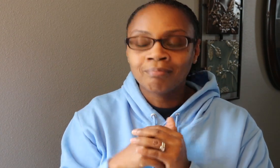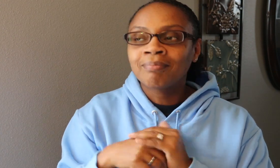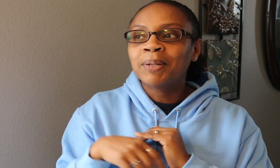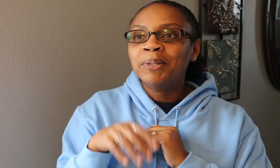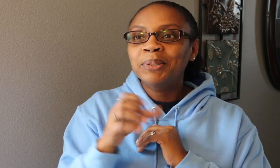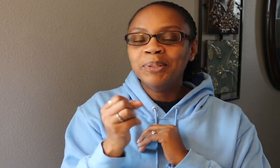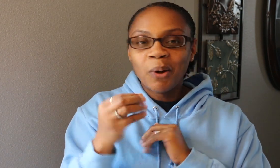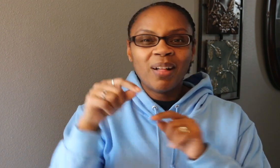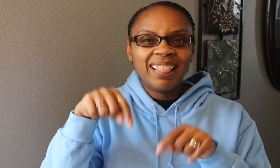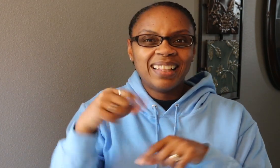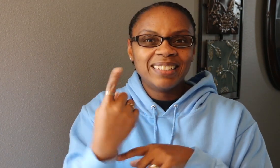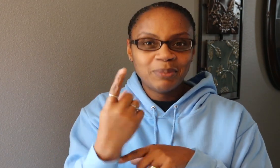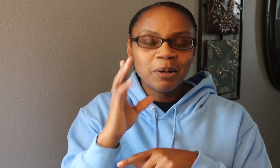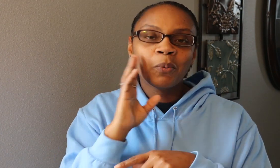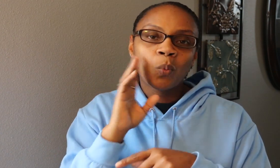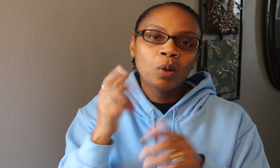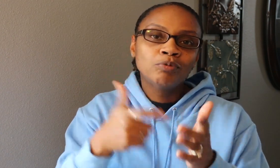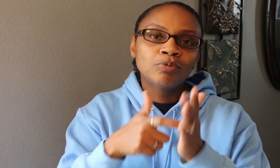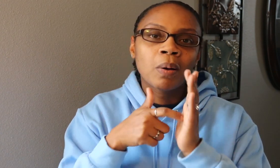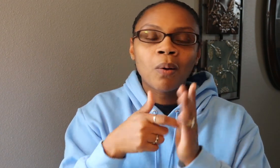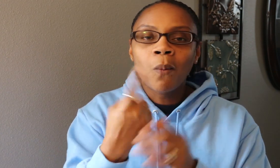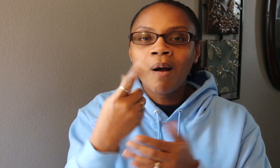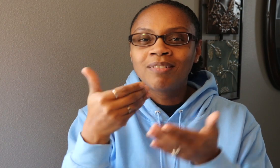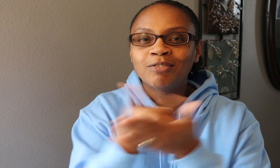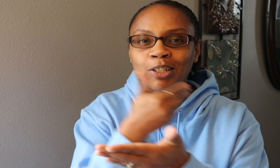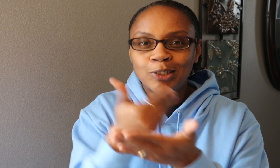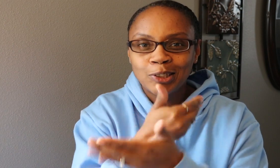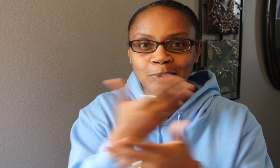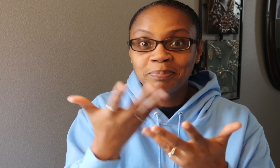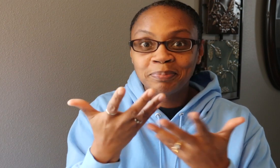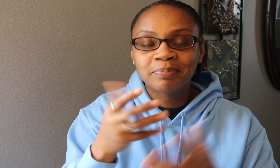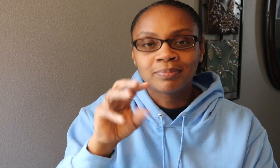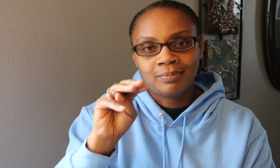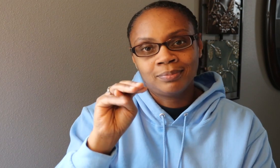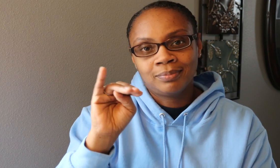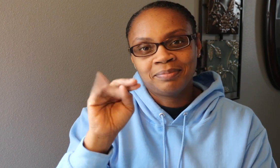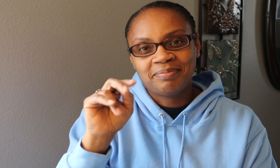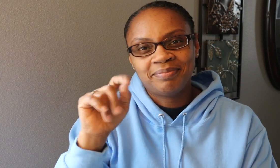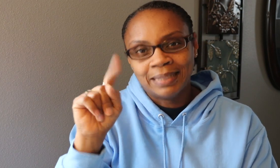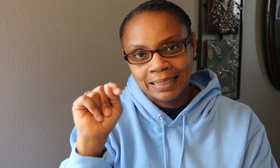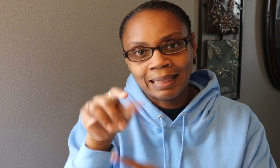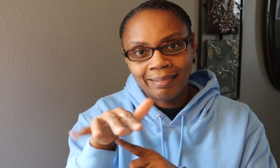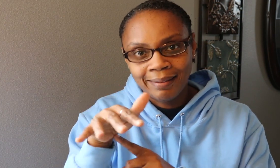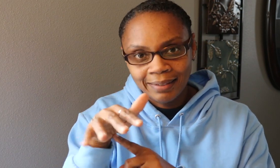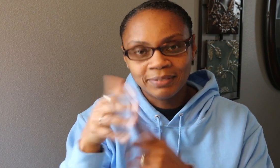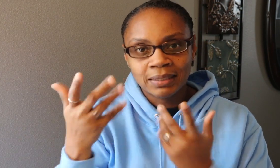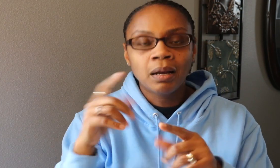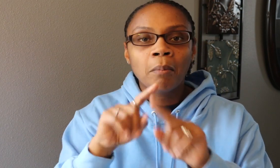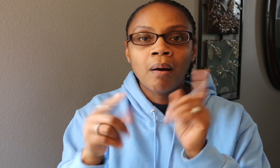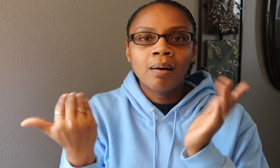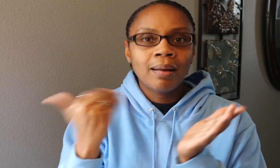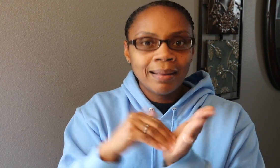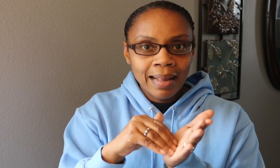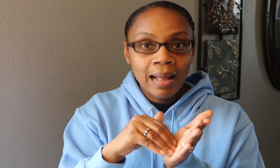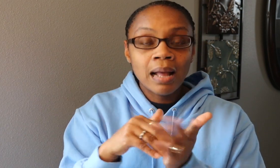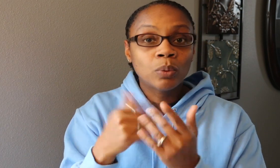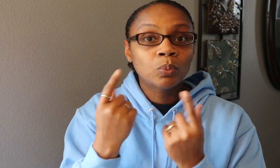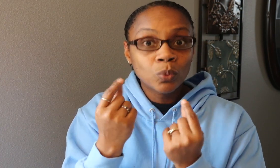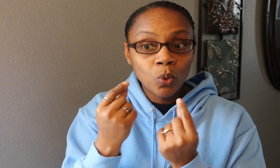like I mentioned. And this one does require one fresh ingredient, though, the mint leaves, of course. So, what